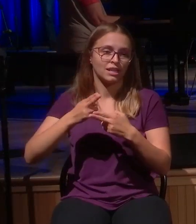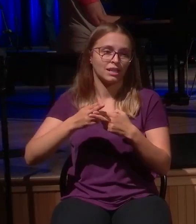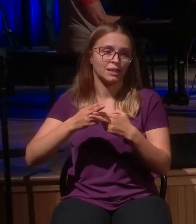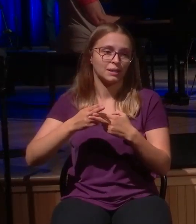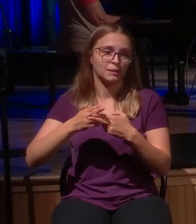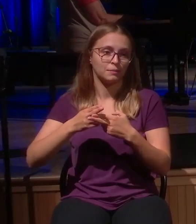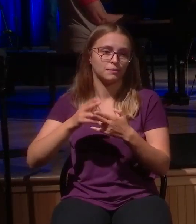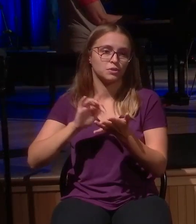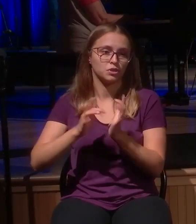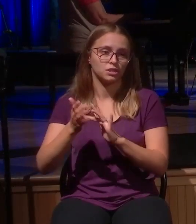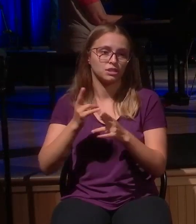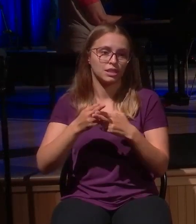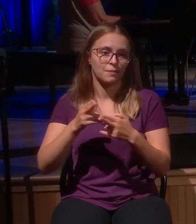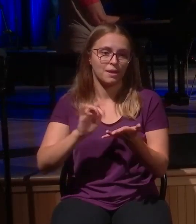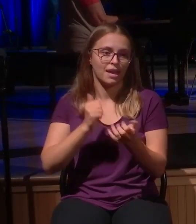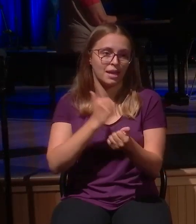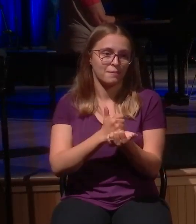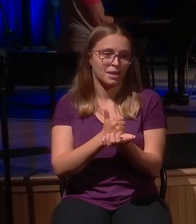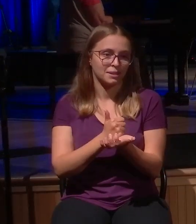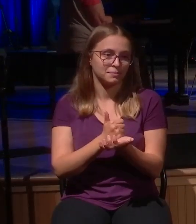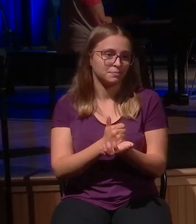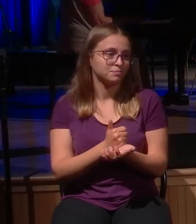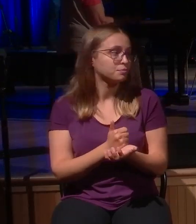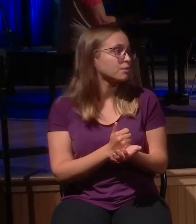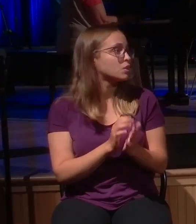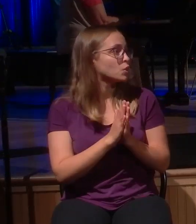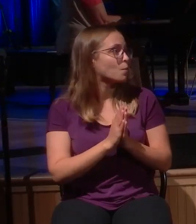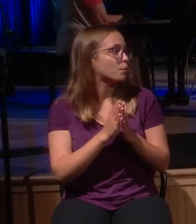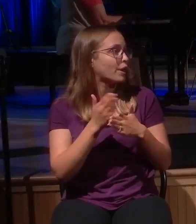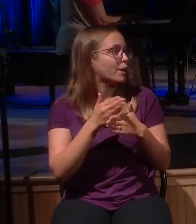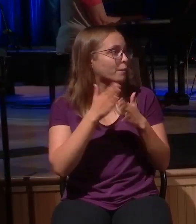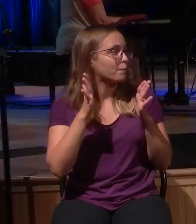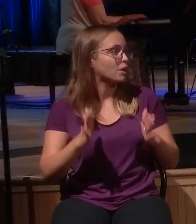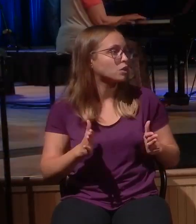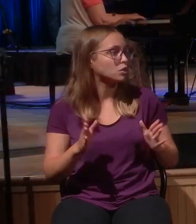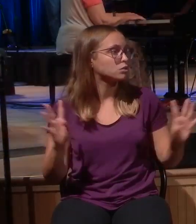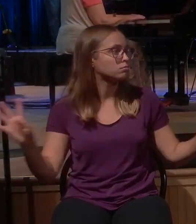said. Our prayer partners, come on up. Church, would you stand with us? would you know All